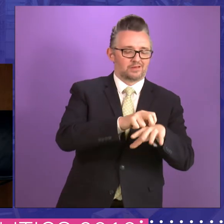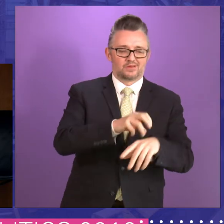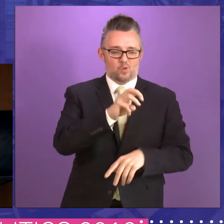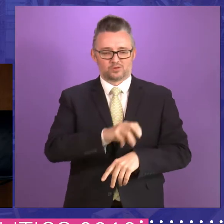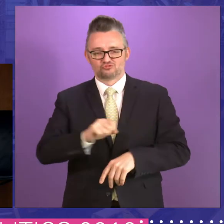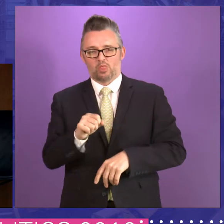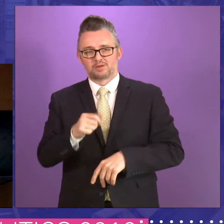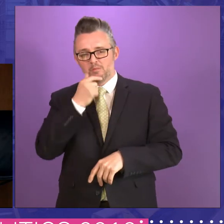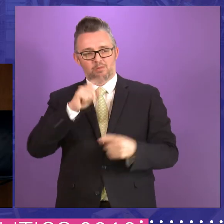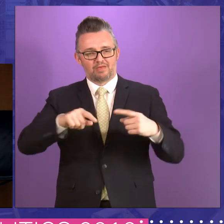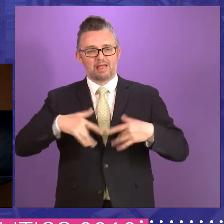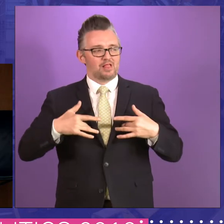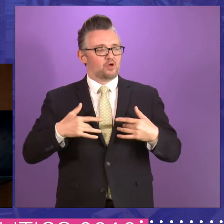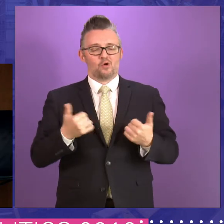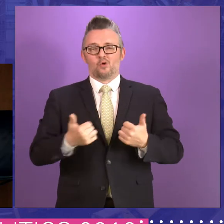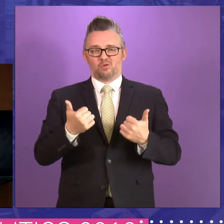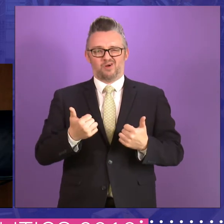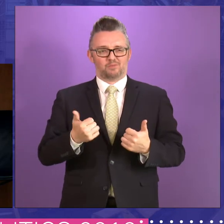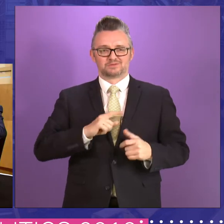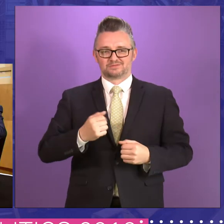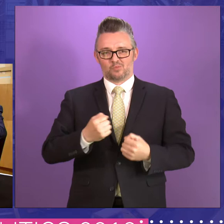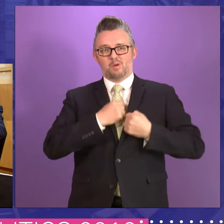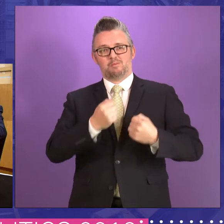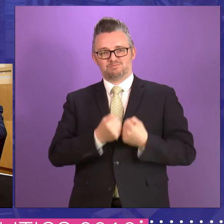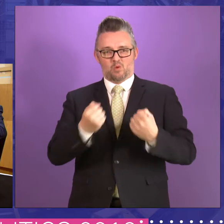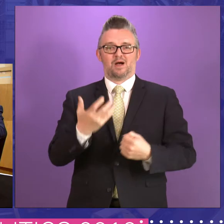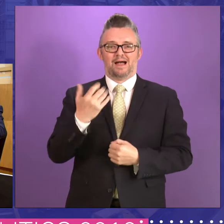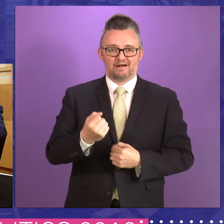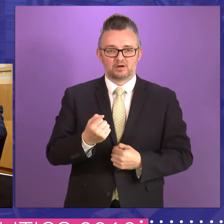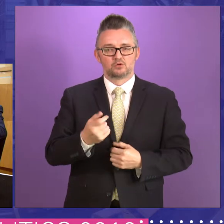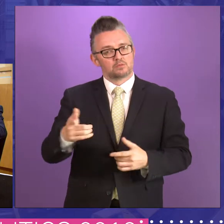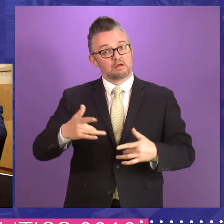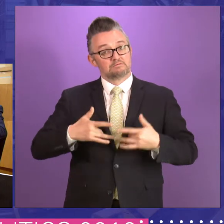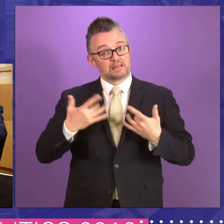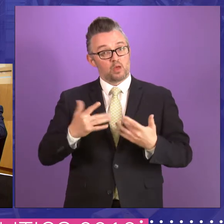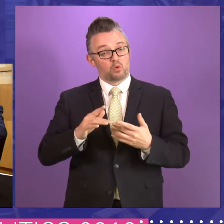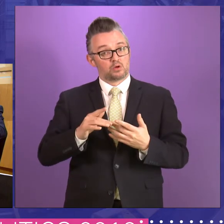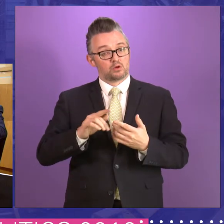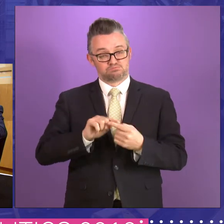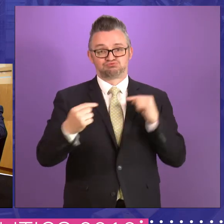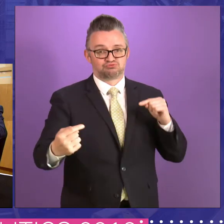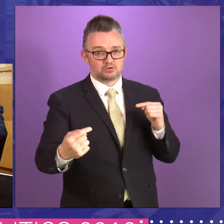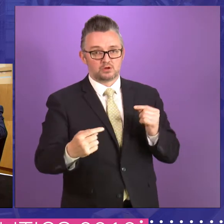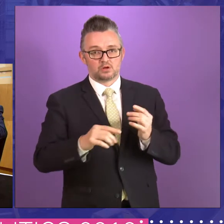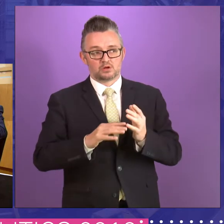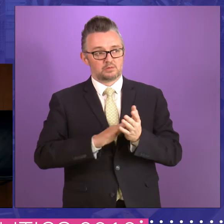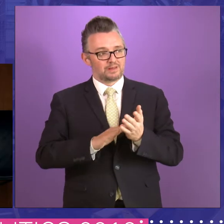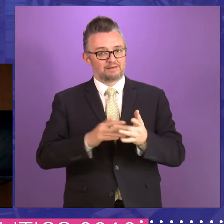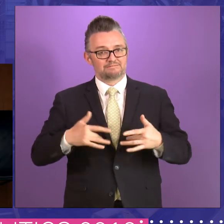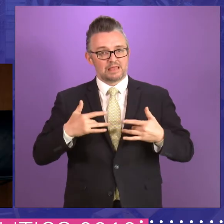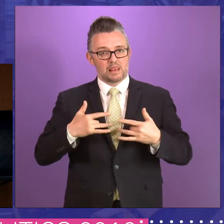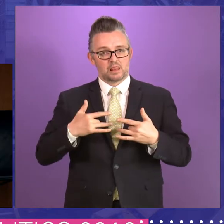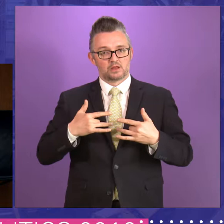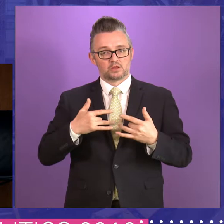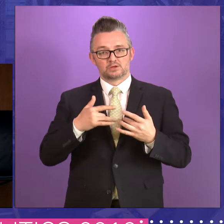Wales, and Scotland, has that asymmetry with hindsight had the opposite effect and actually fragmented the